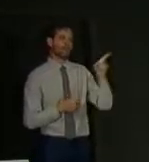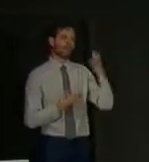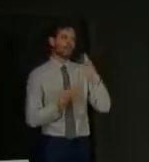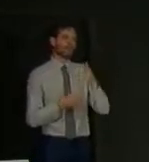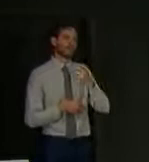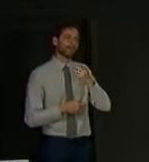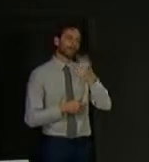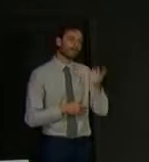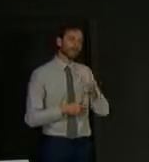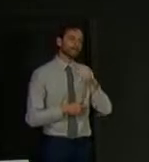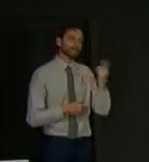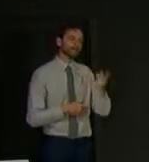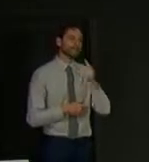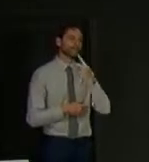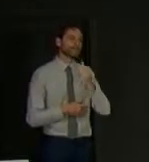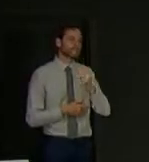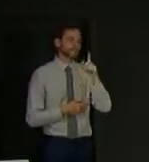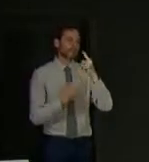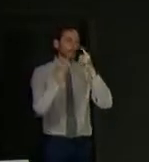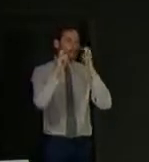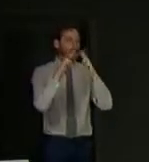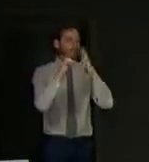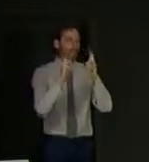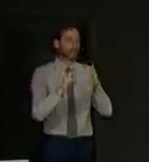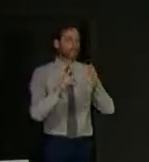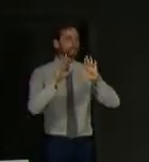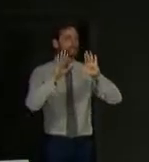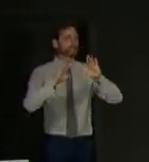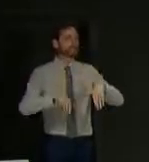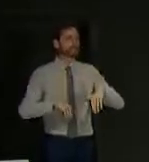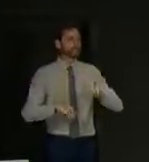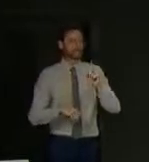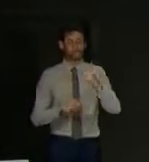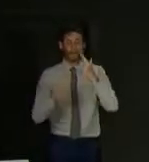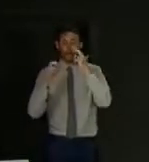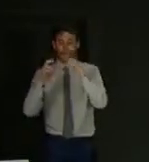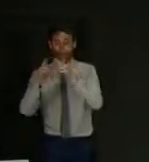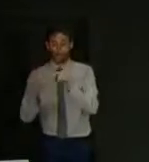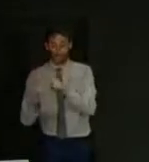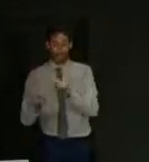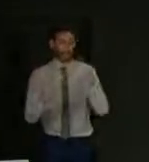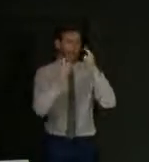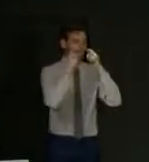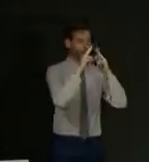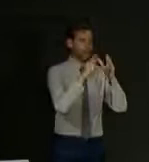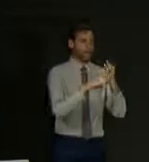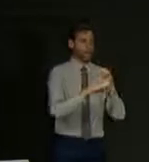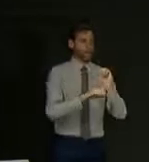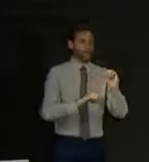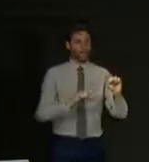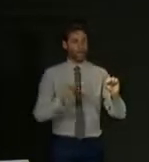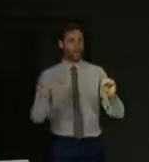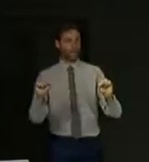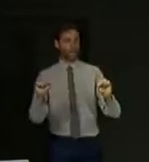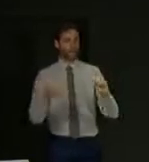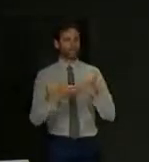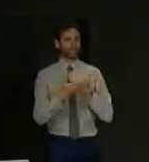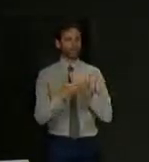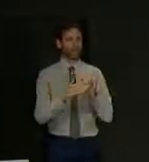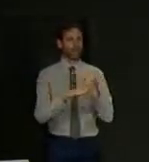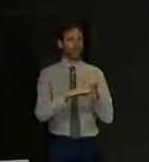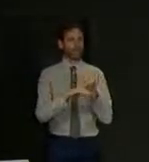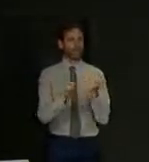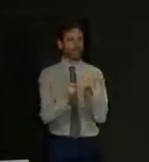homes should not switch staff between different homes and that there are returners ready to help out during staff shortages.